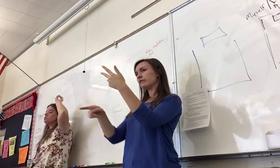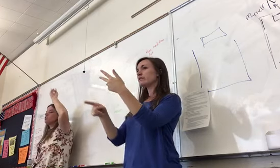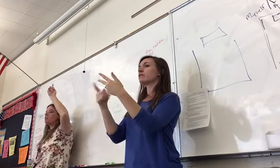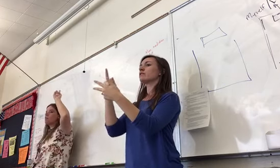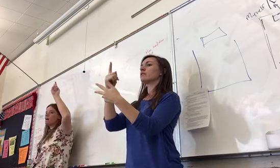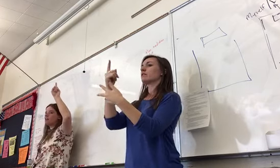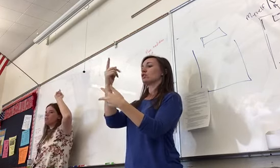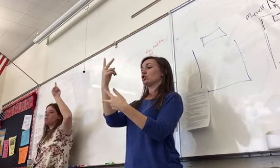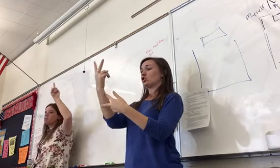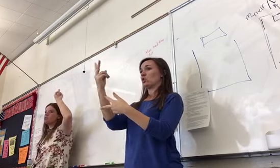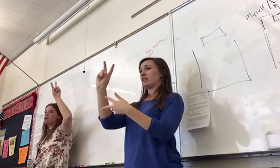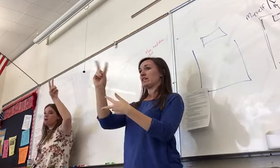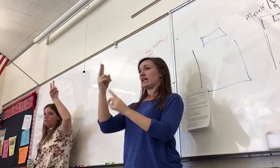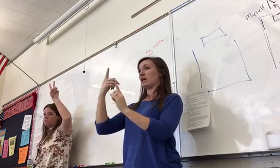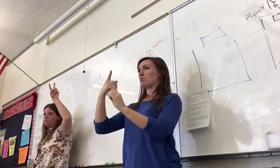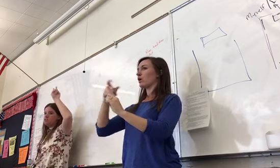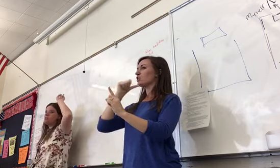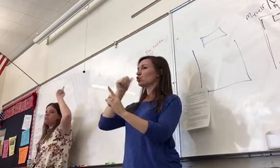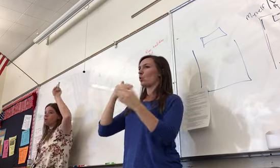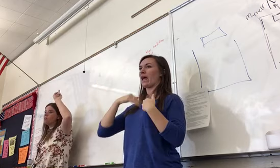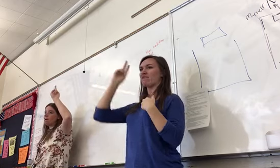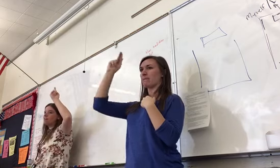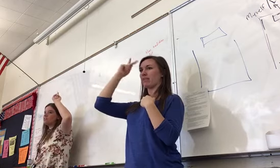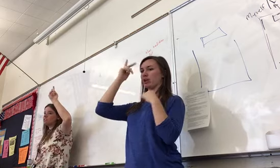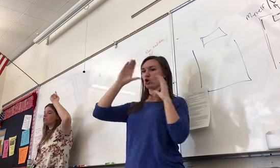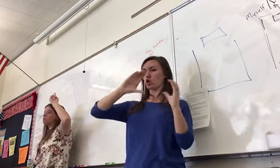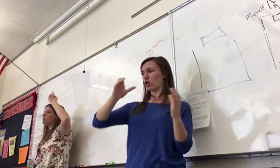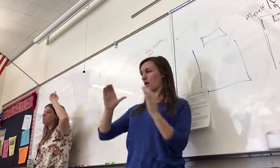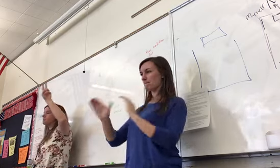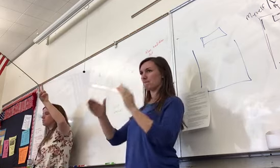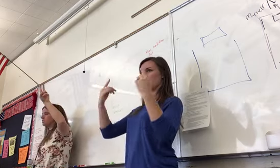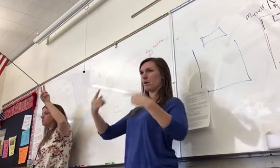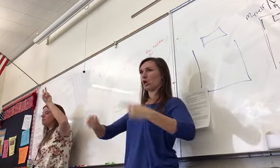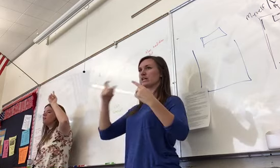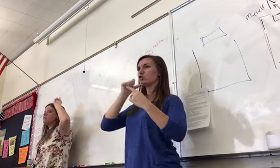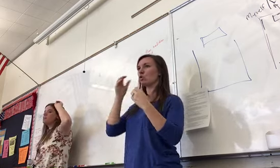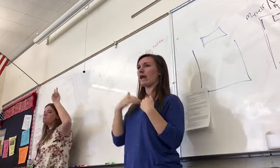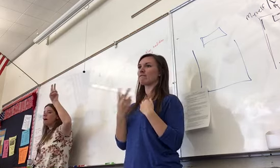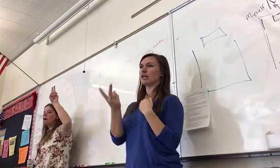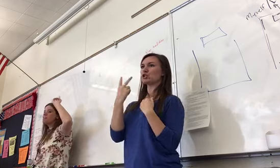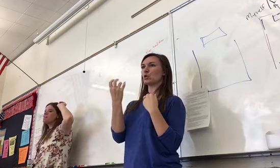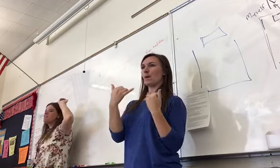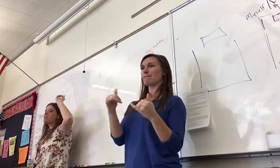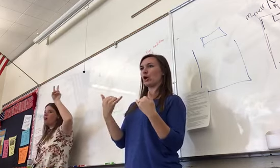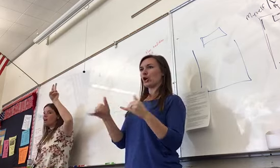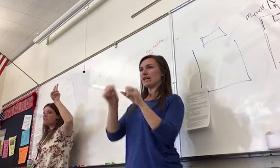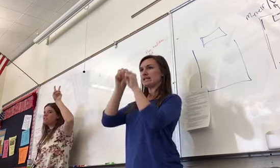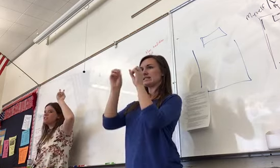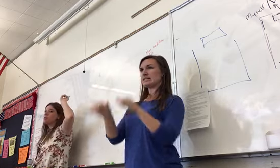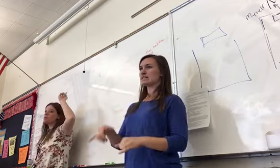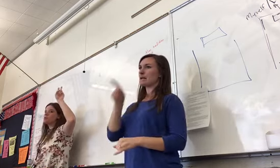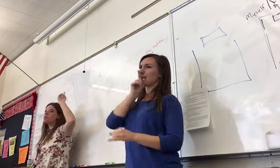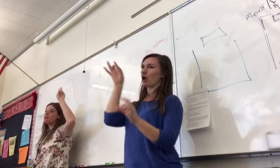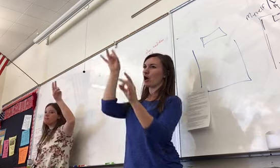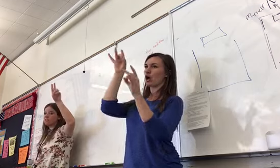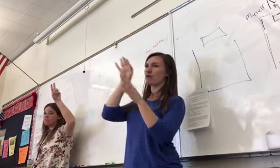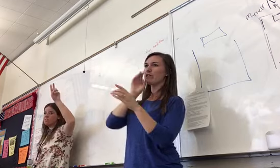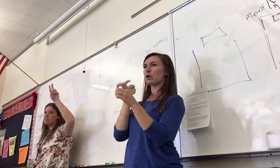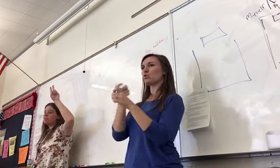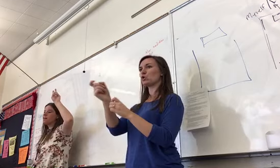don't have political parties. Don't have a two-party system. They are bad. They are awful. They will ruin America. That